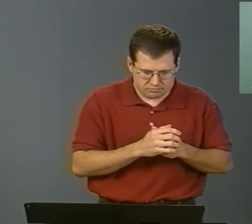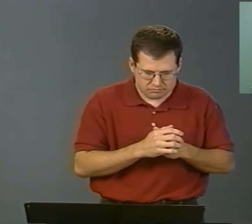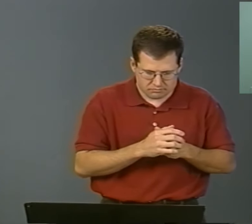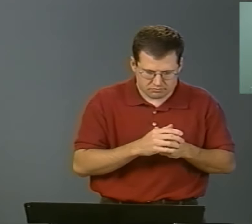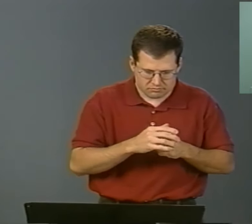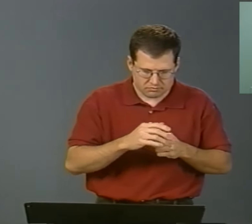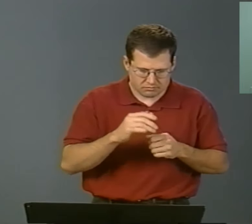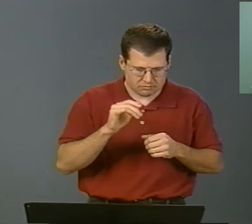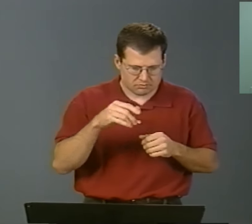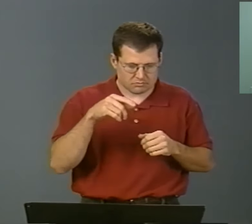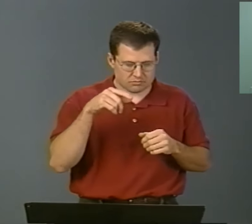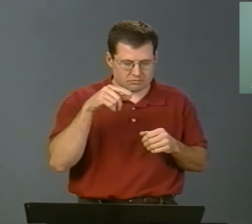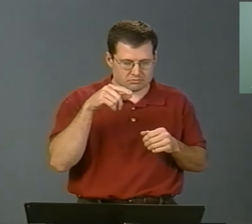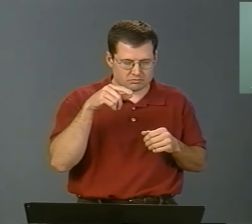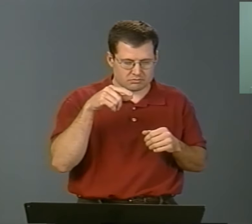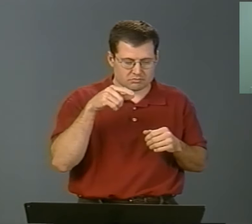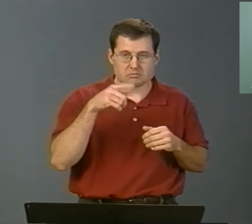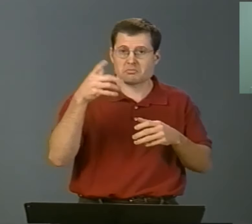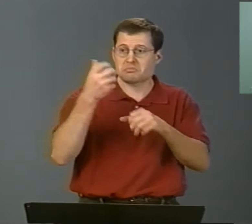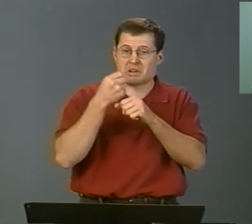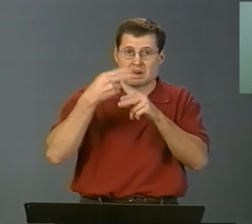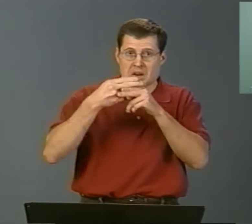and who they trust.